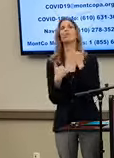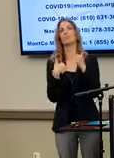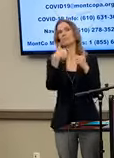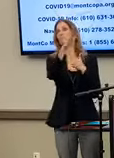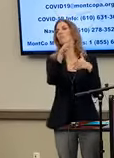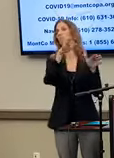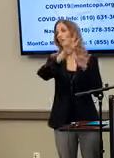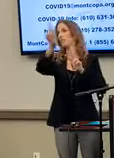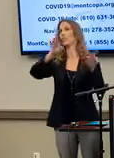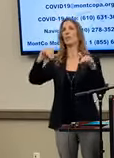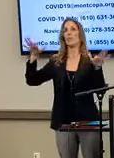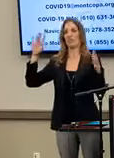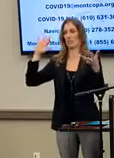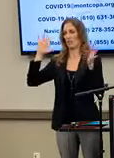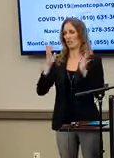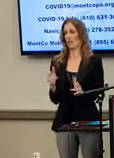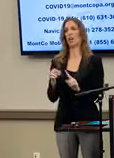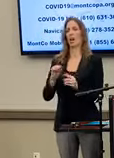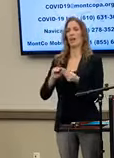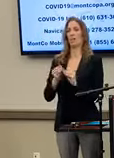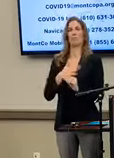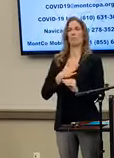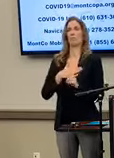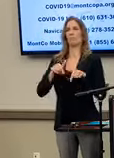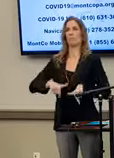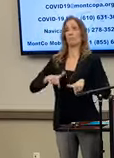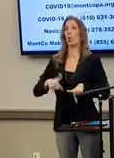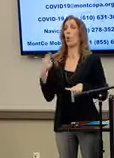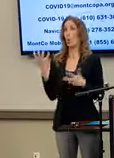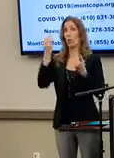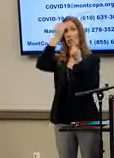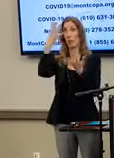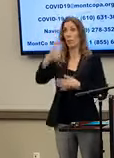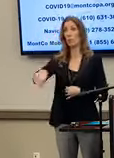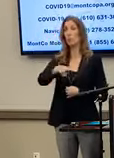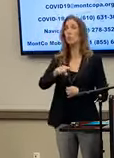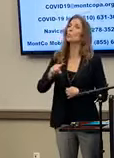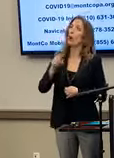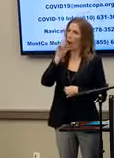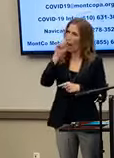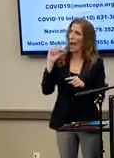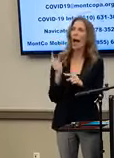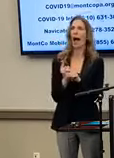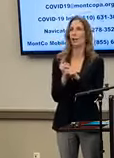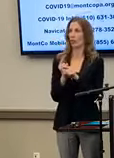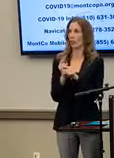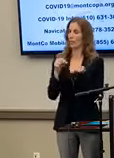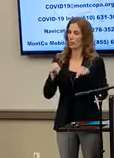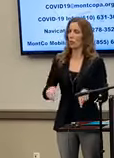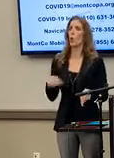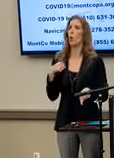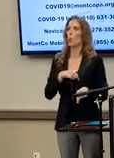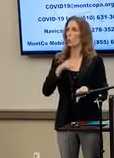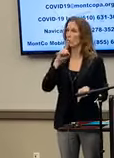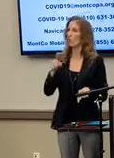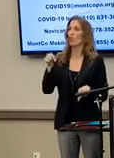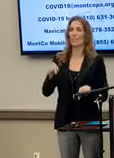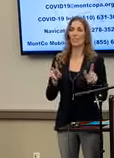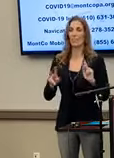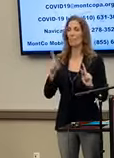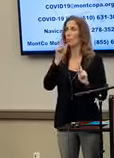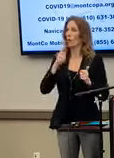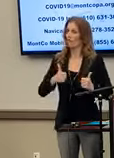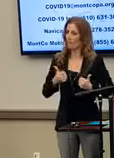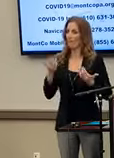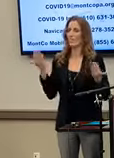numbers are varied. What we report to you are accurate in that we're certain these are individuals